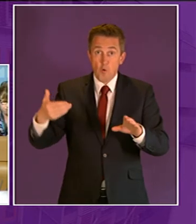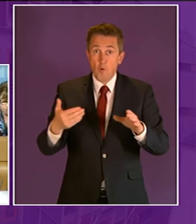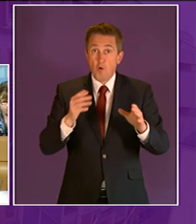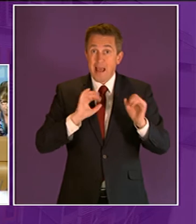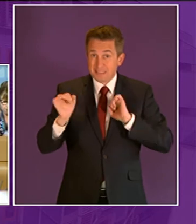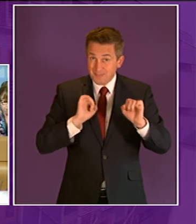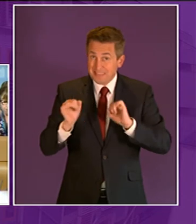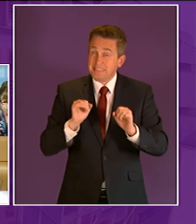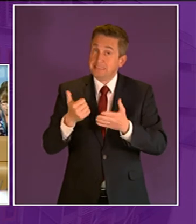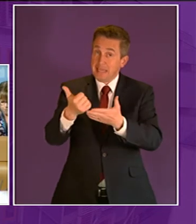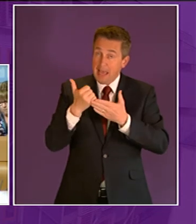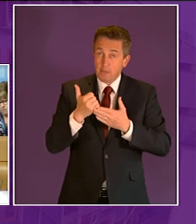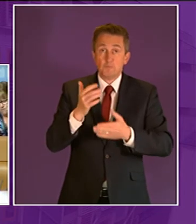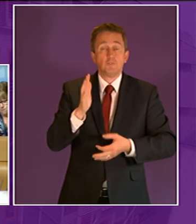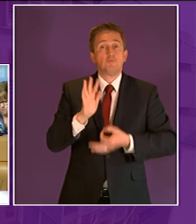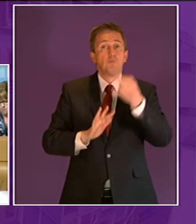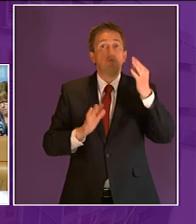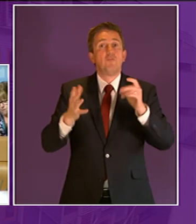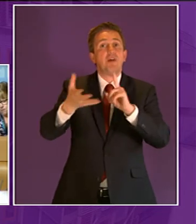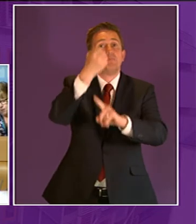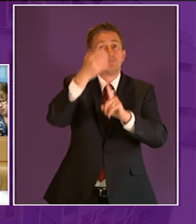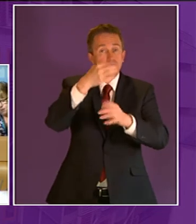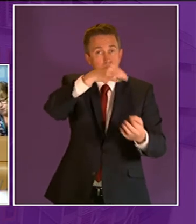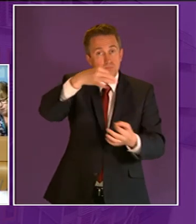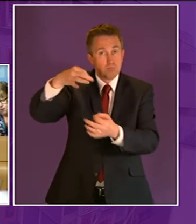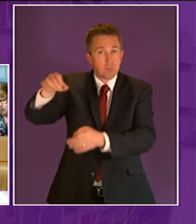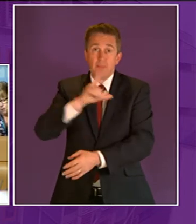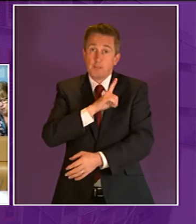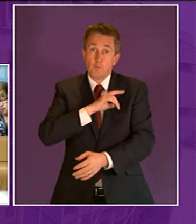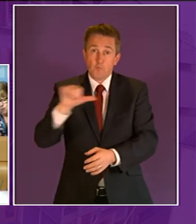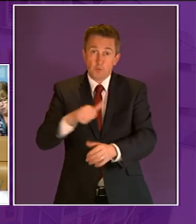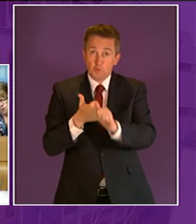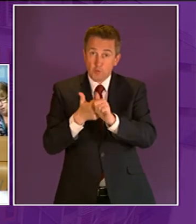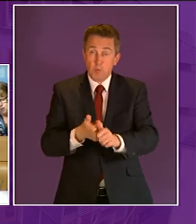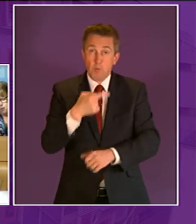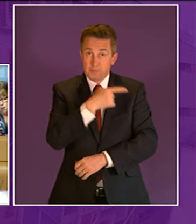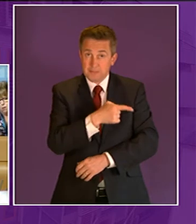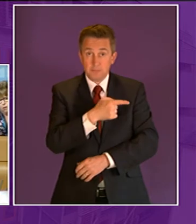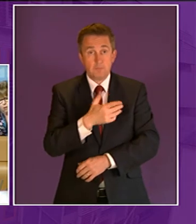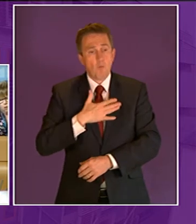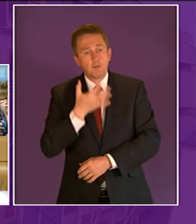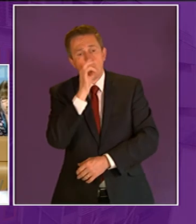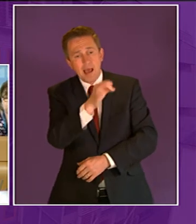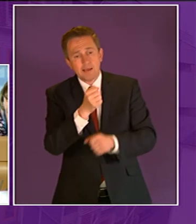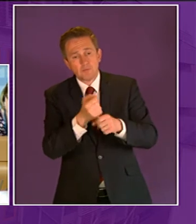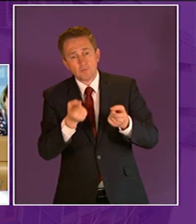in our schools outdoor education and that's another reason why we should get behind it can i also ask the minister mark mcdonald who's